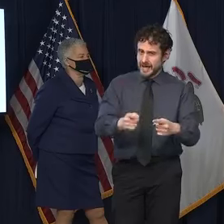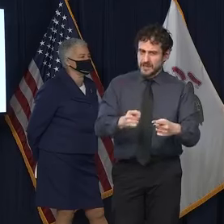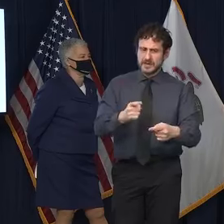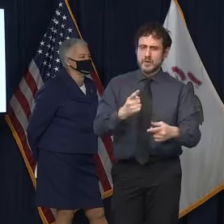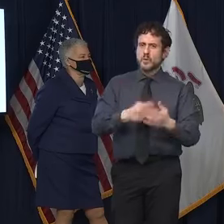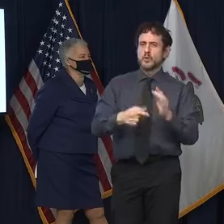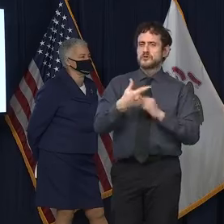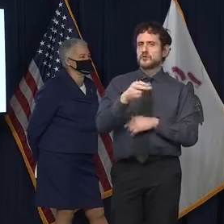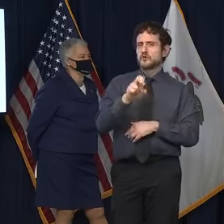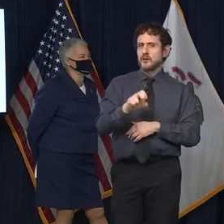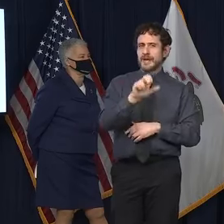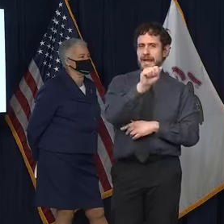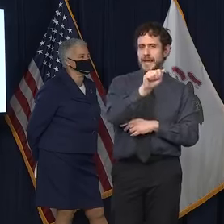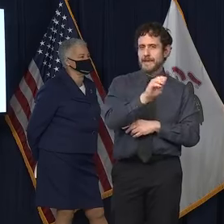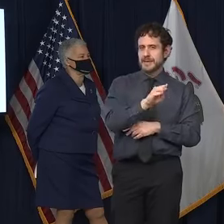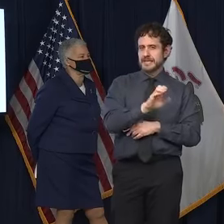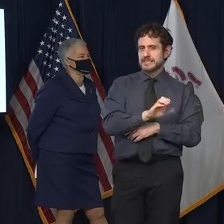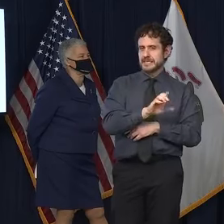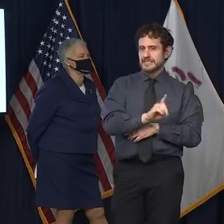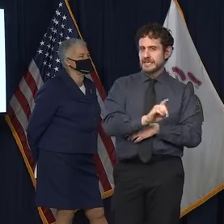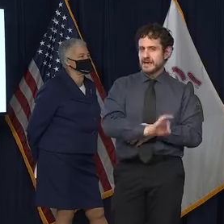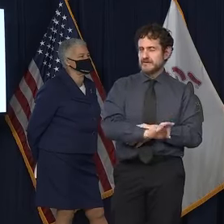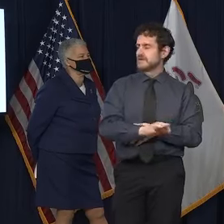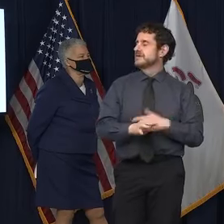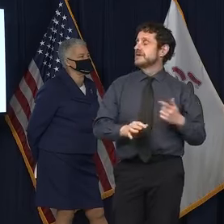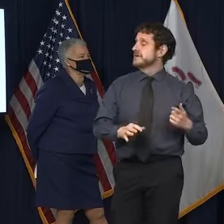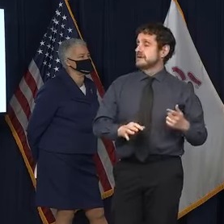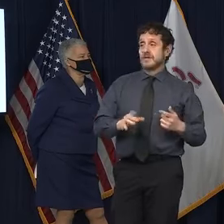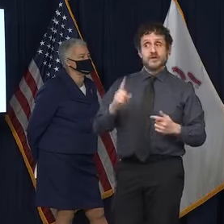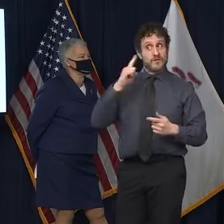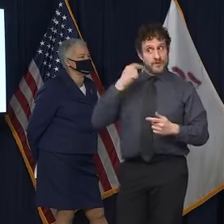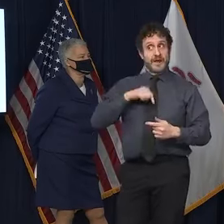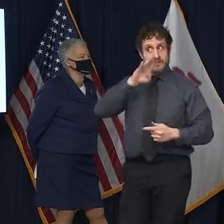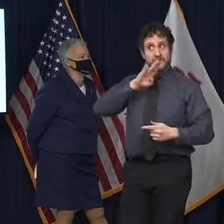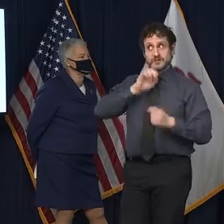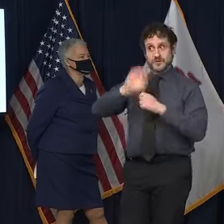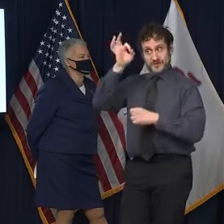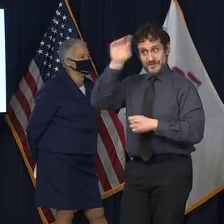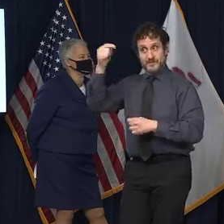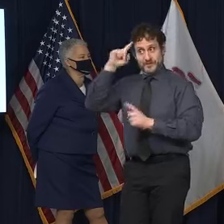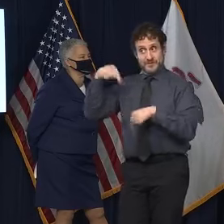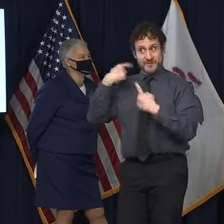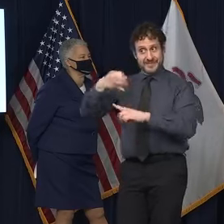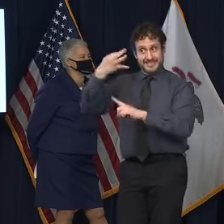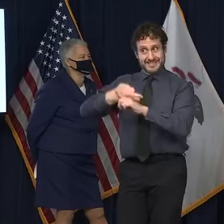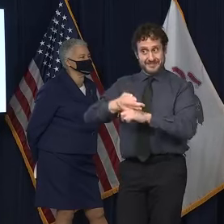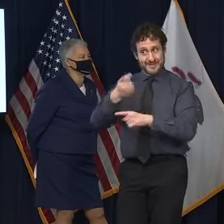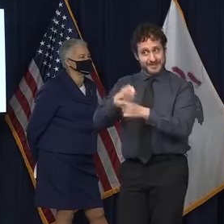Um, you've heard my frustration with the federal government over the last nine months. you, um, and, uh,